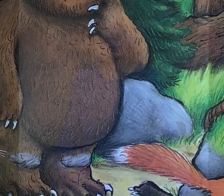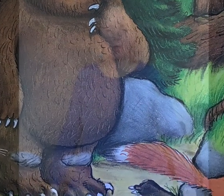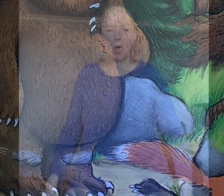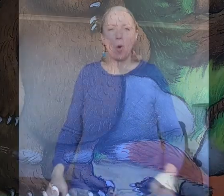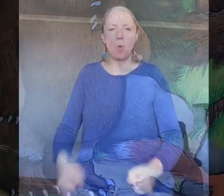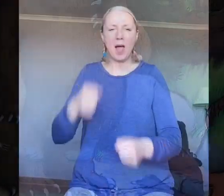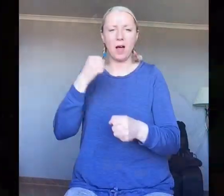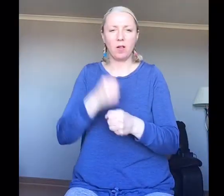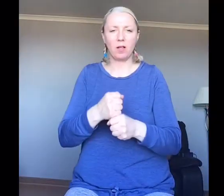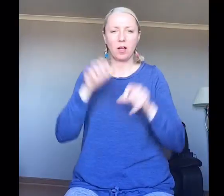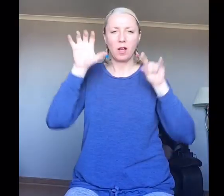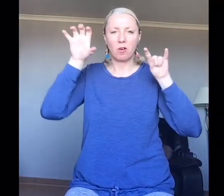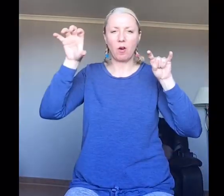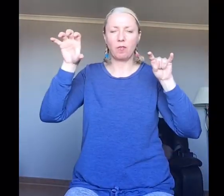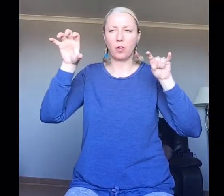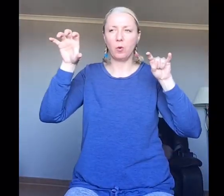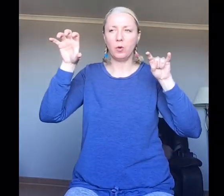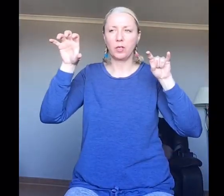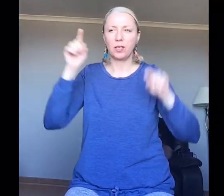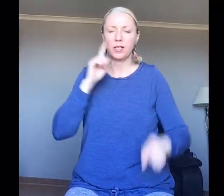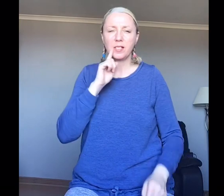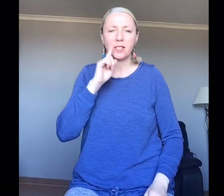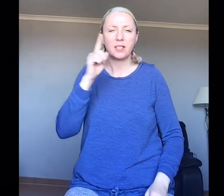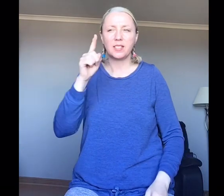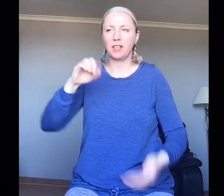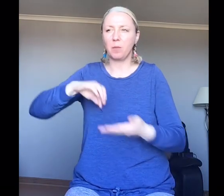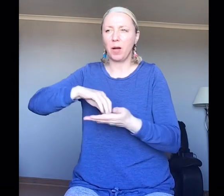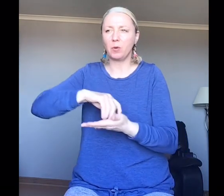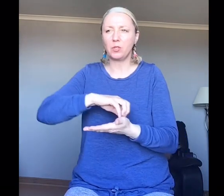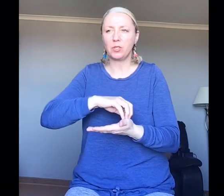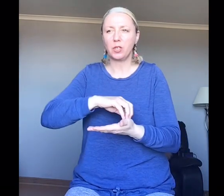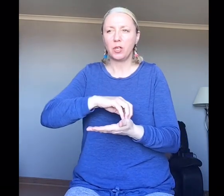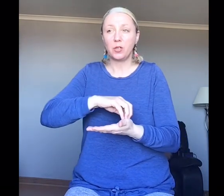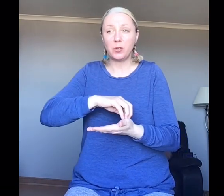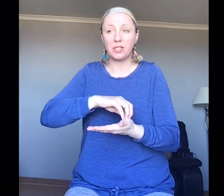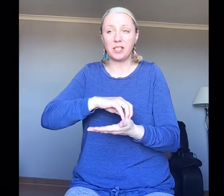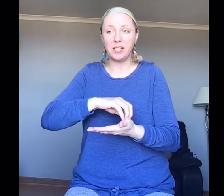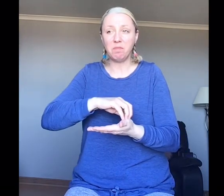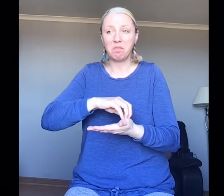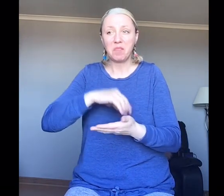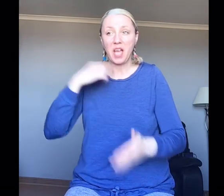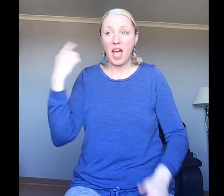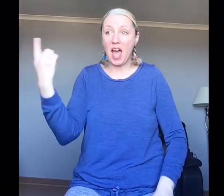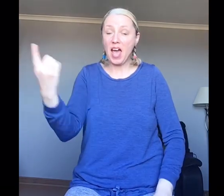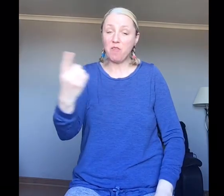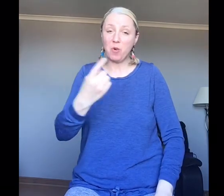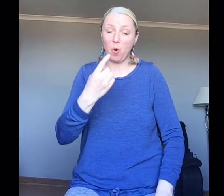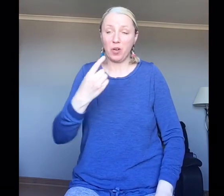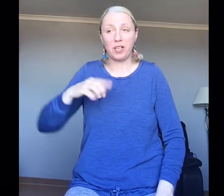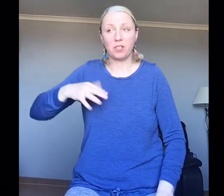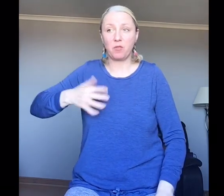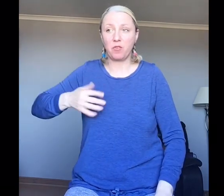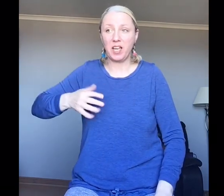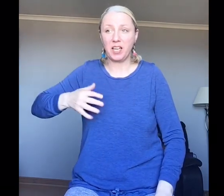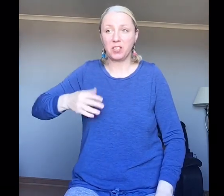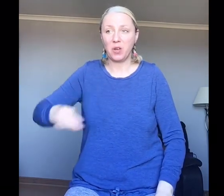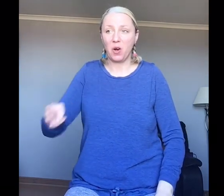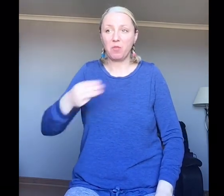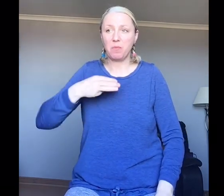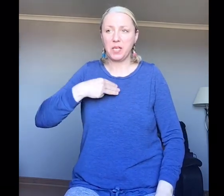Well, Gruffalo, said the mouse. You see, everyone is afraid of me.